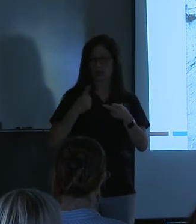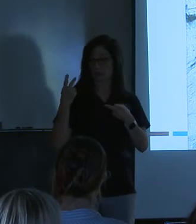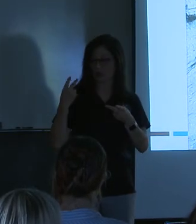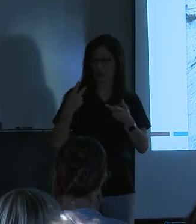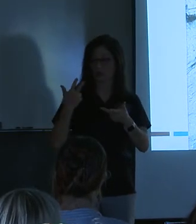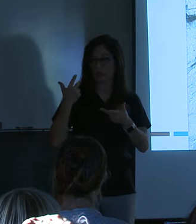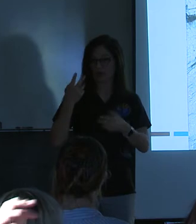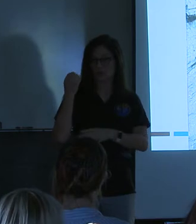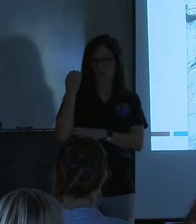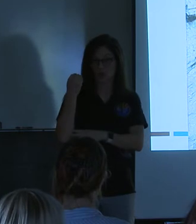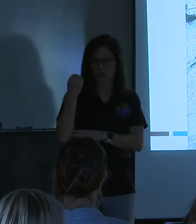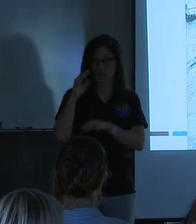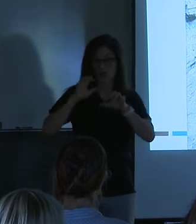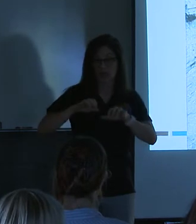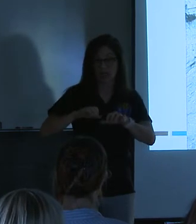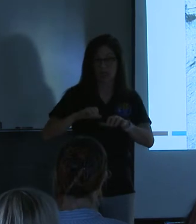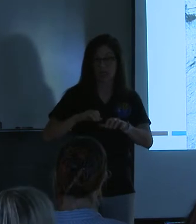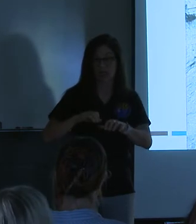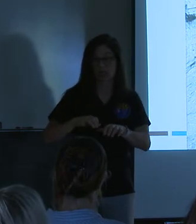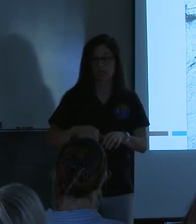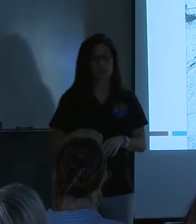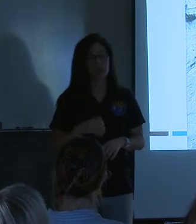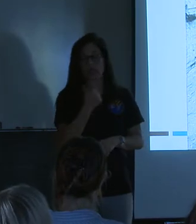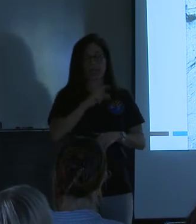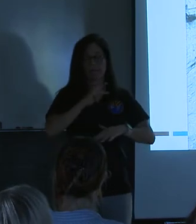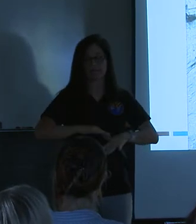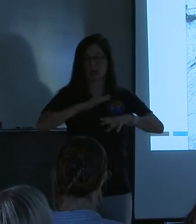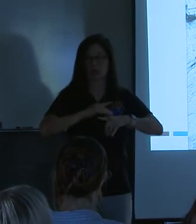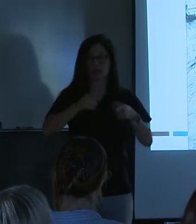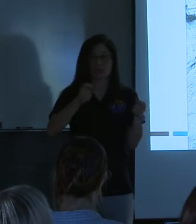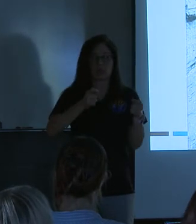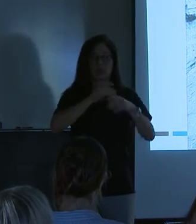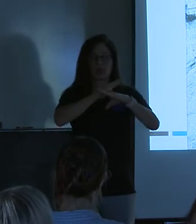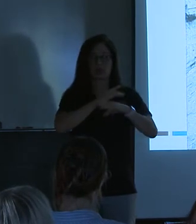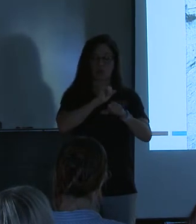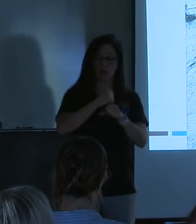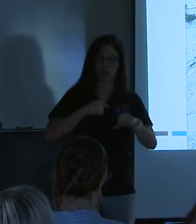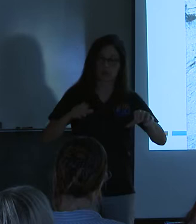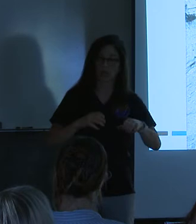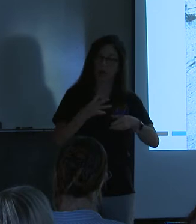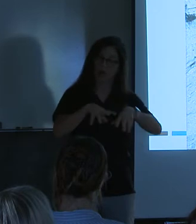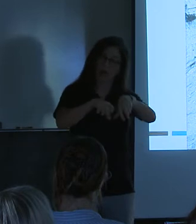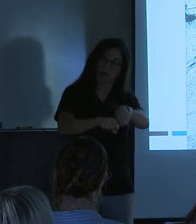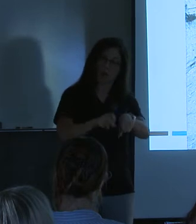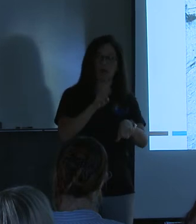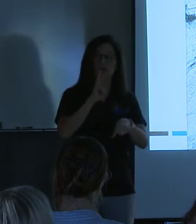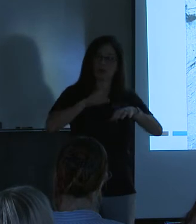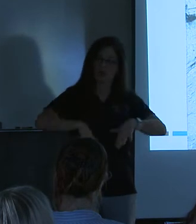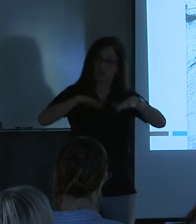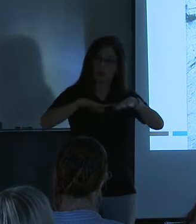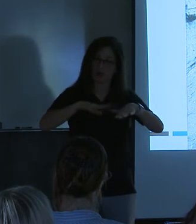before that, and the year before that, any flood mitigation work that we did contained the floodwaters.